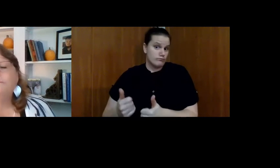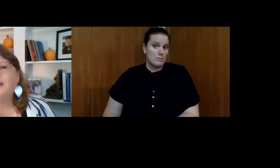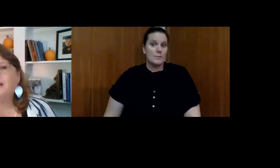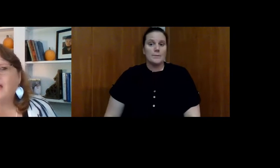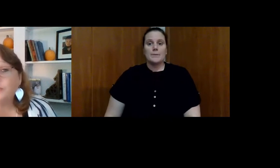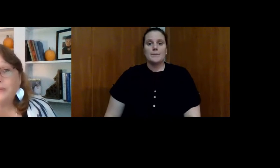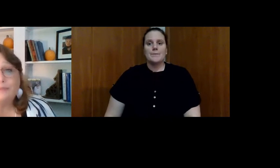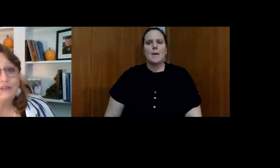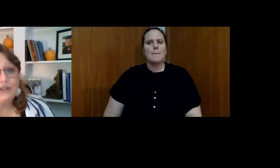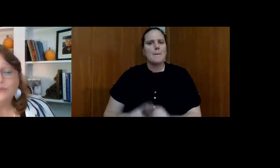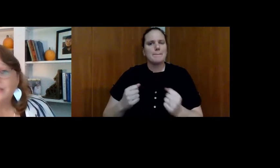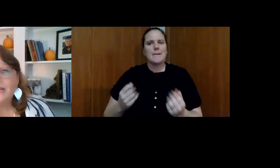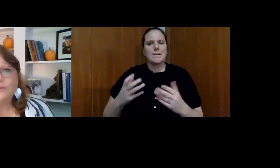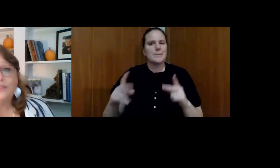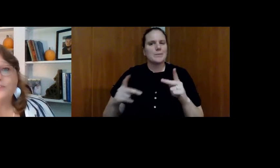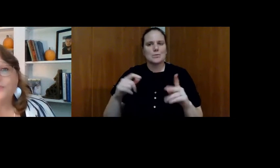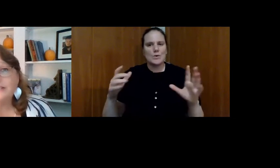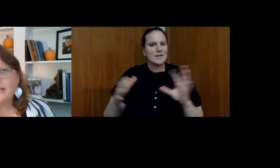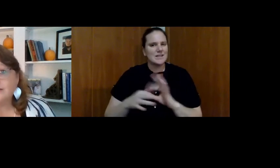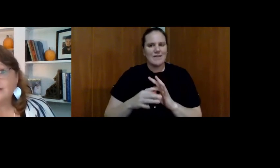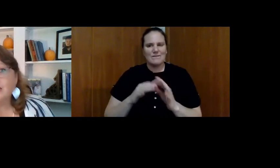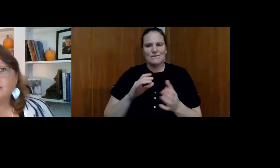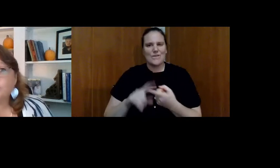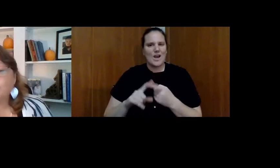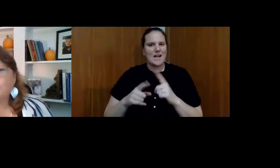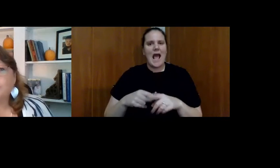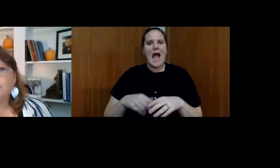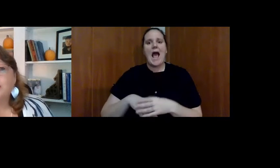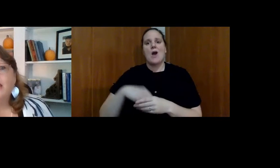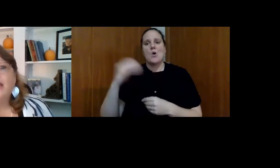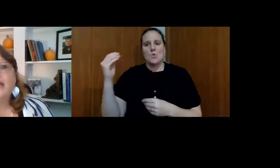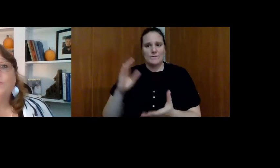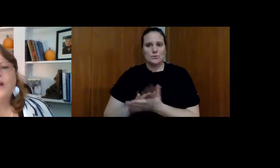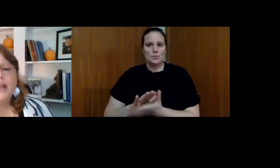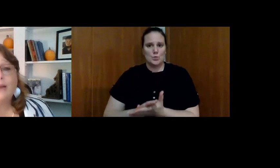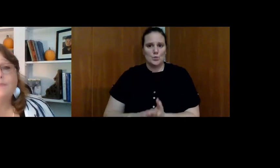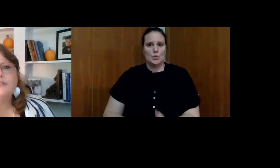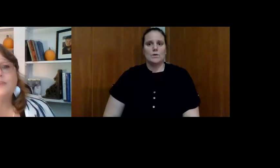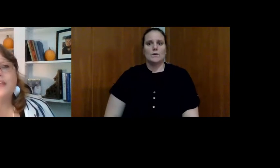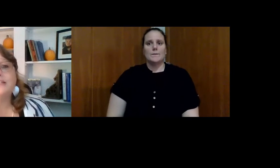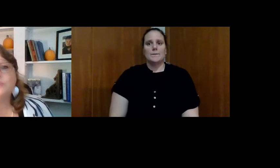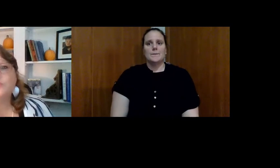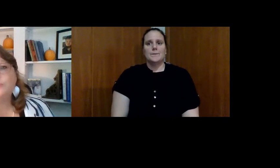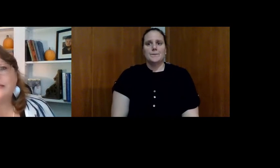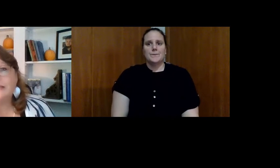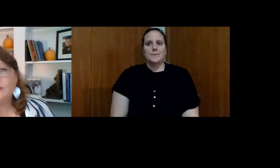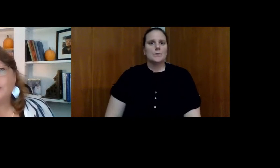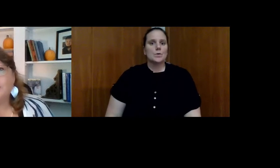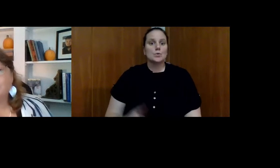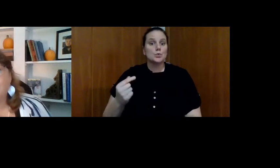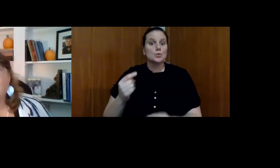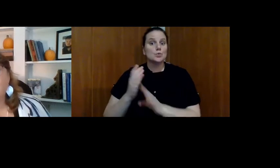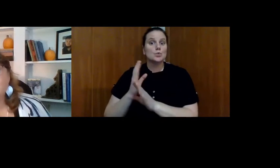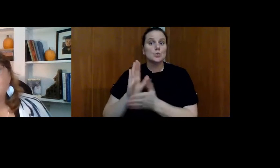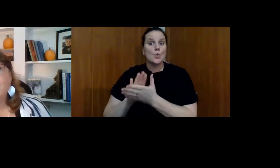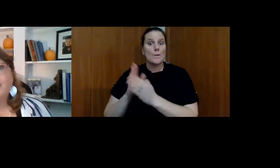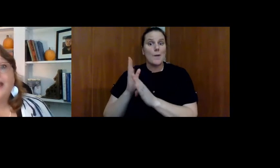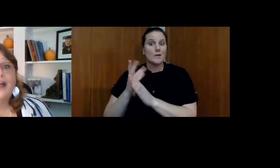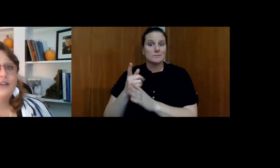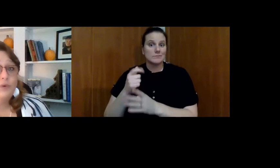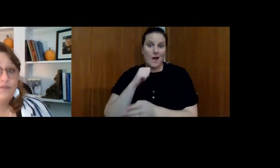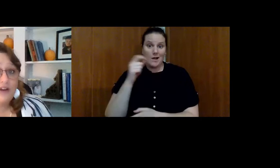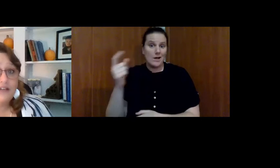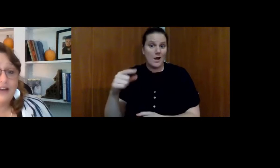know, but a lot of people don't connect with their friends outside of school. And what happens when that school bus no longer comes?